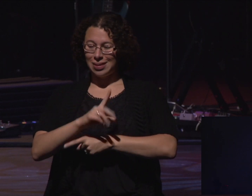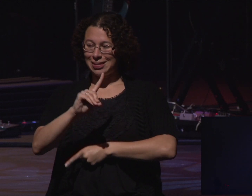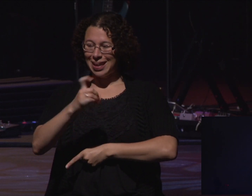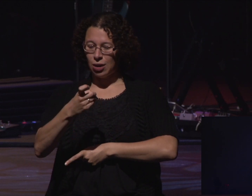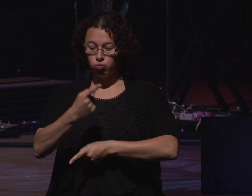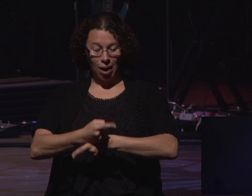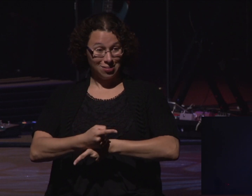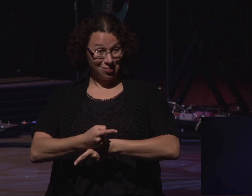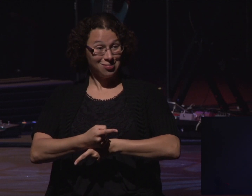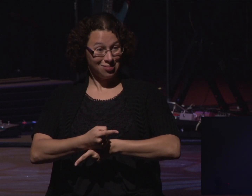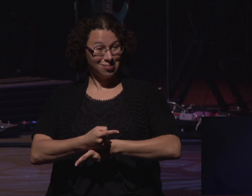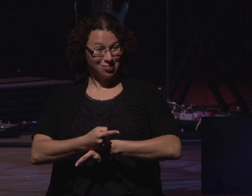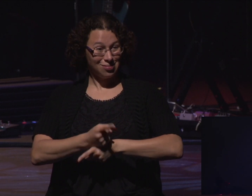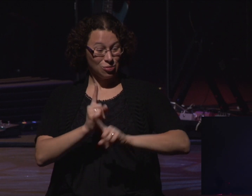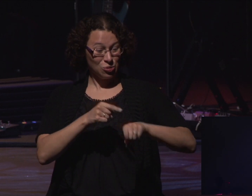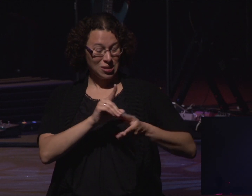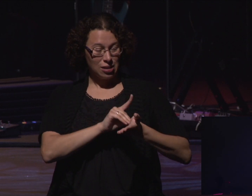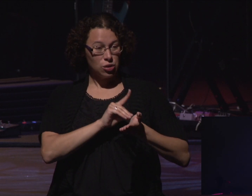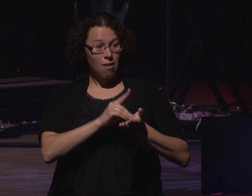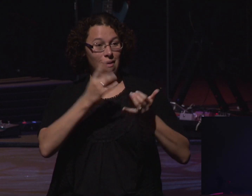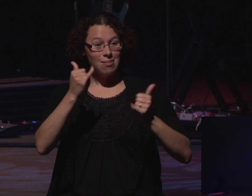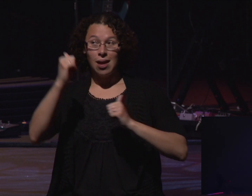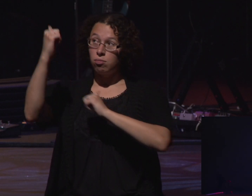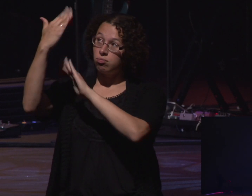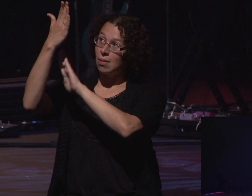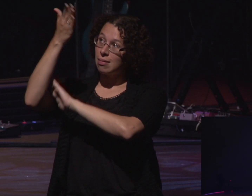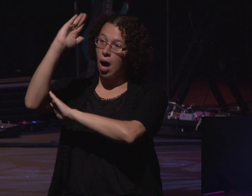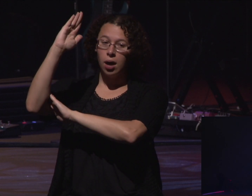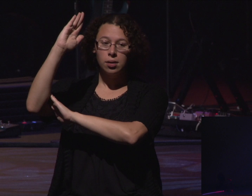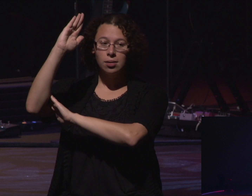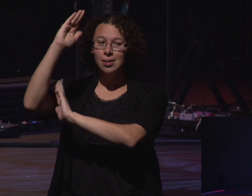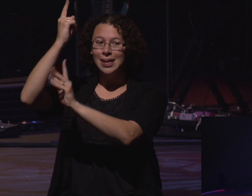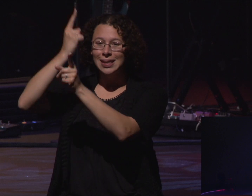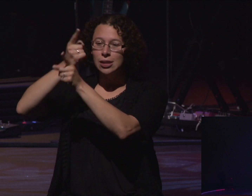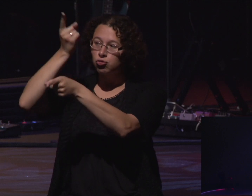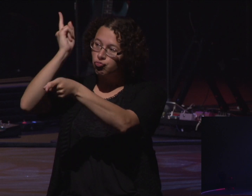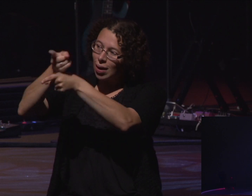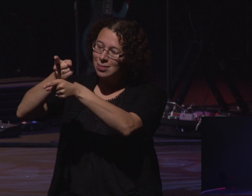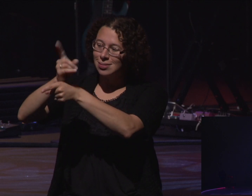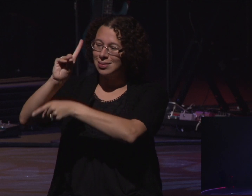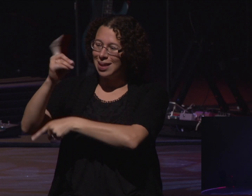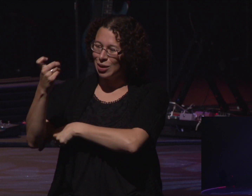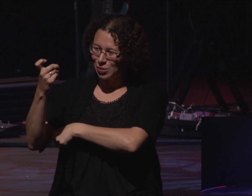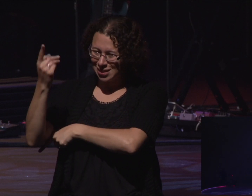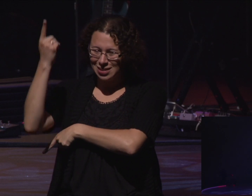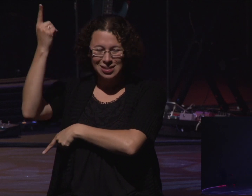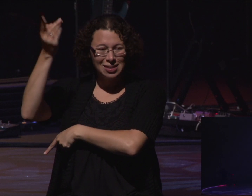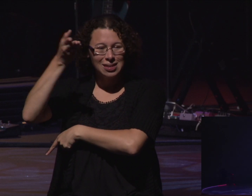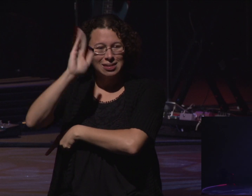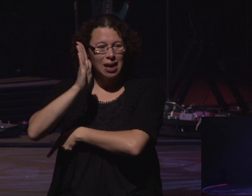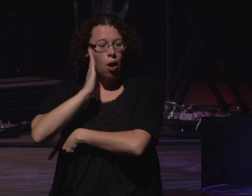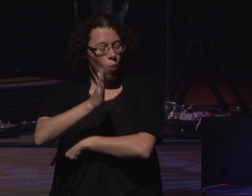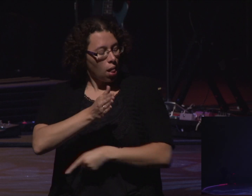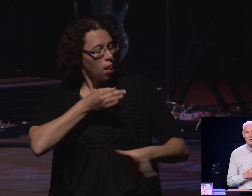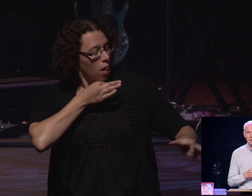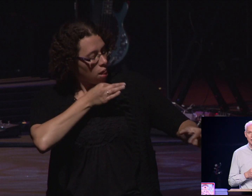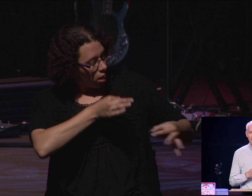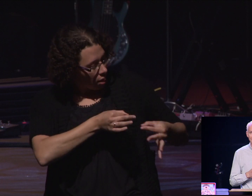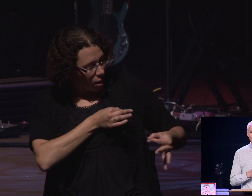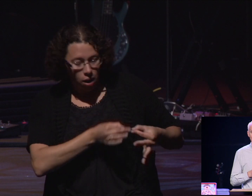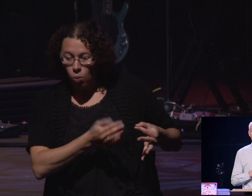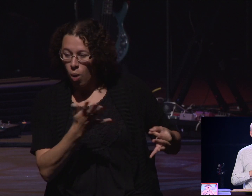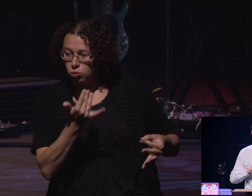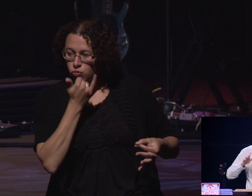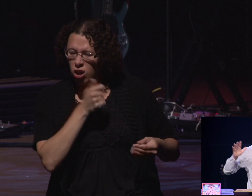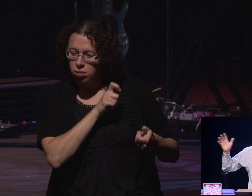read it, it gives you the truth in life. And we need a successful surgeon to be able to do this. And a successful surgeon is God and His will in your